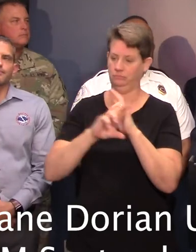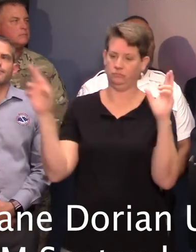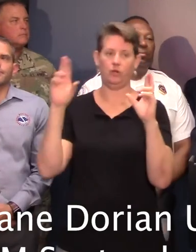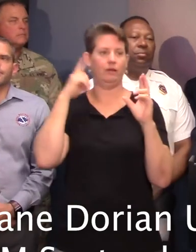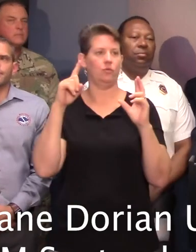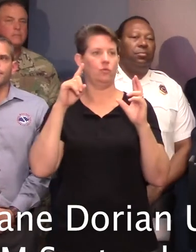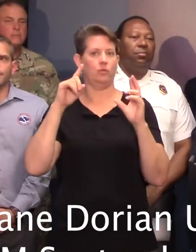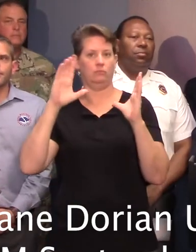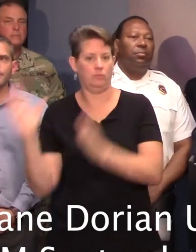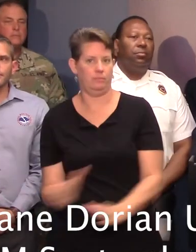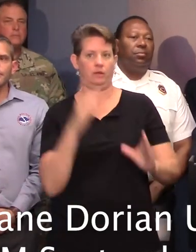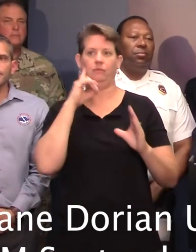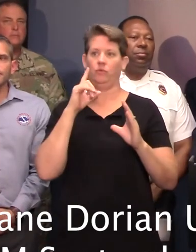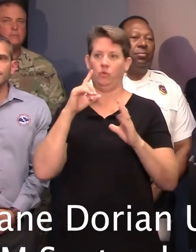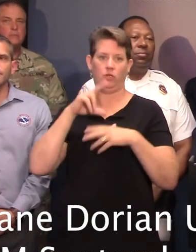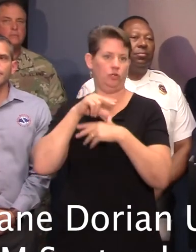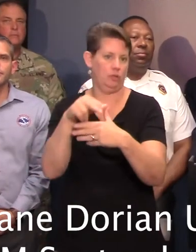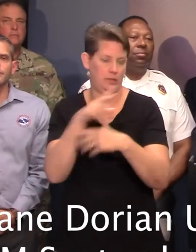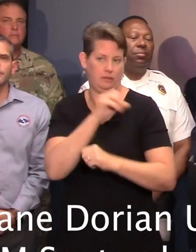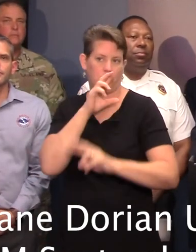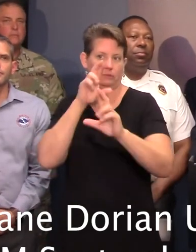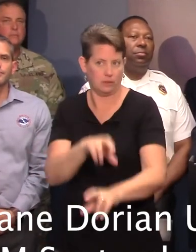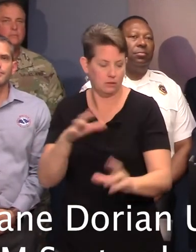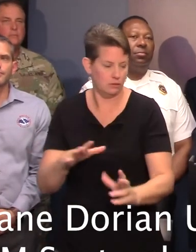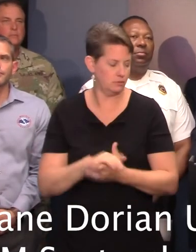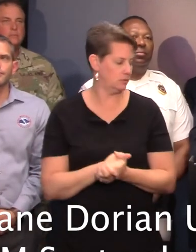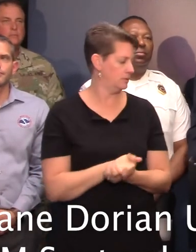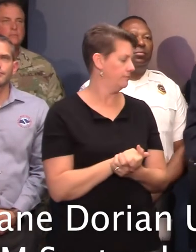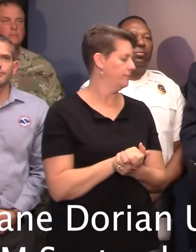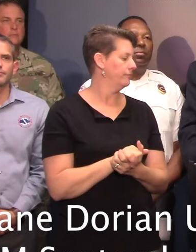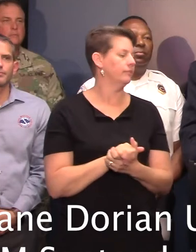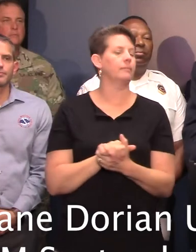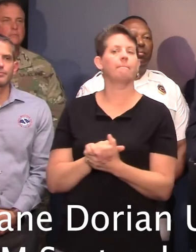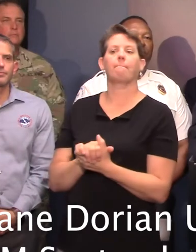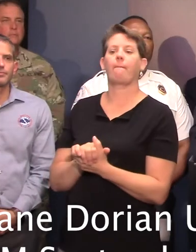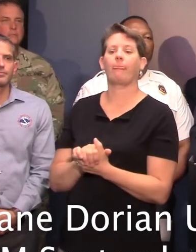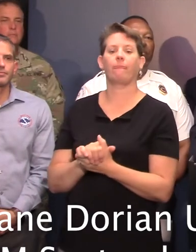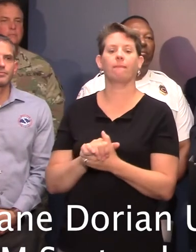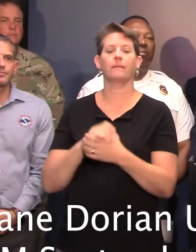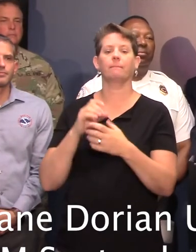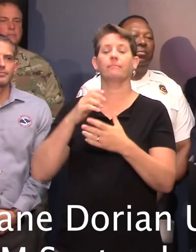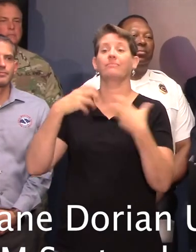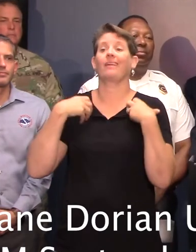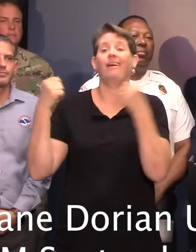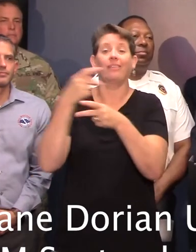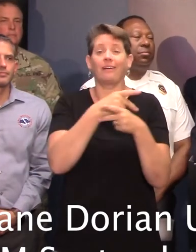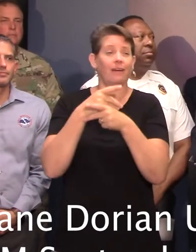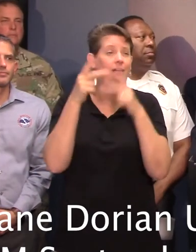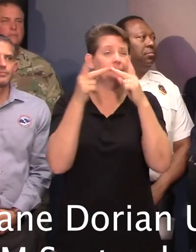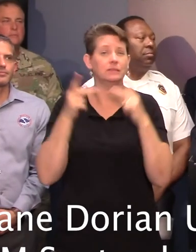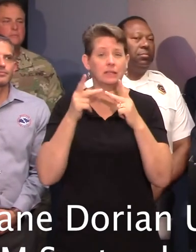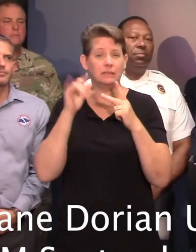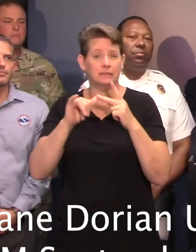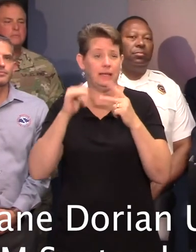storm preparation and response efforts. We continue to assist. The health care facilities are in the process